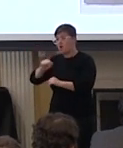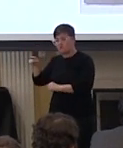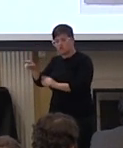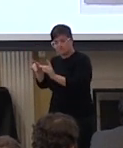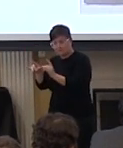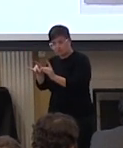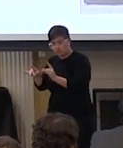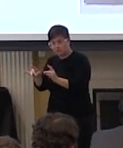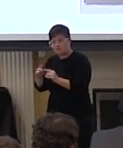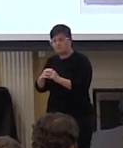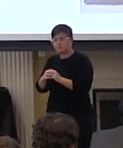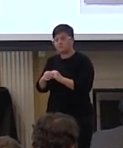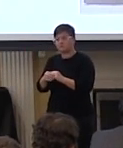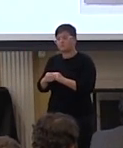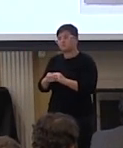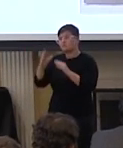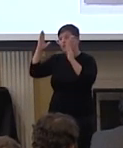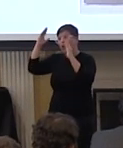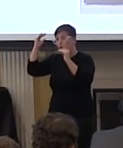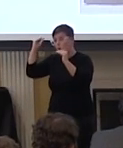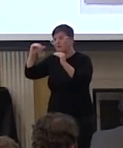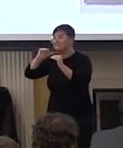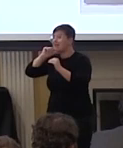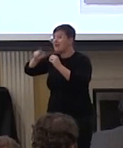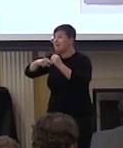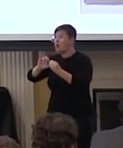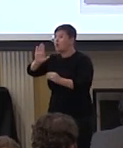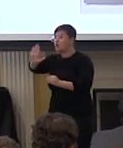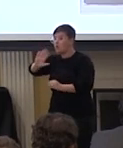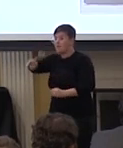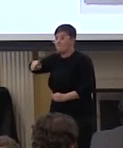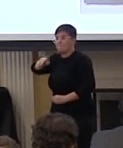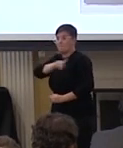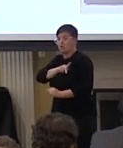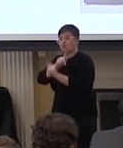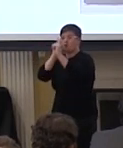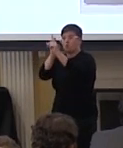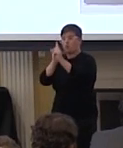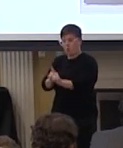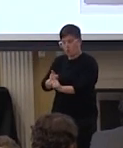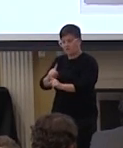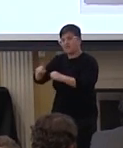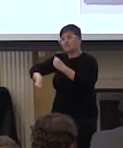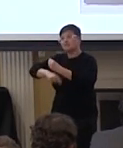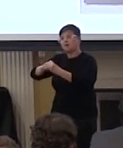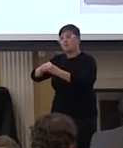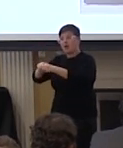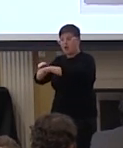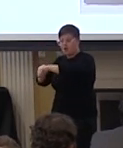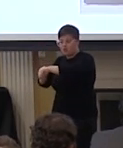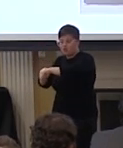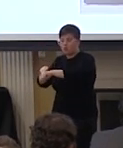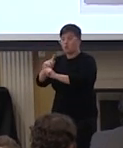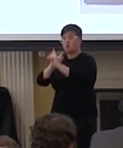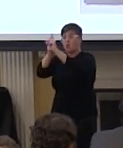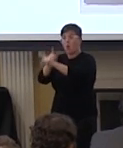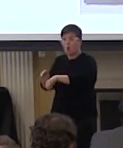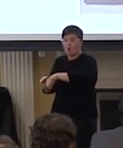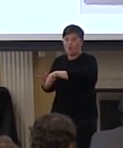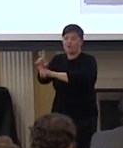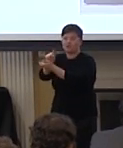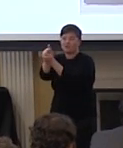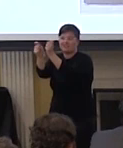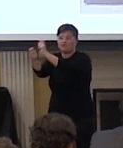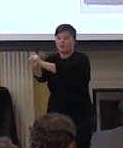about uh hope is not about your personal goals and it's about transforming the them to the we